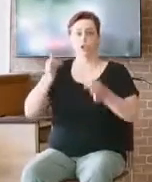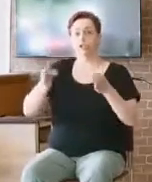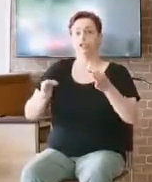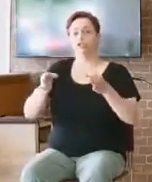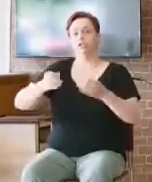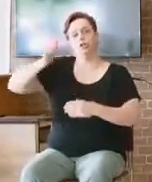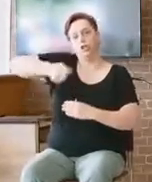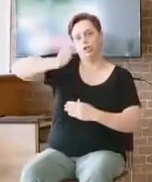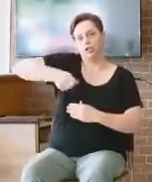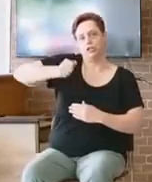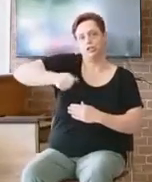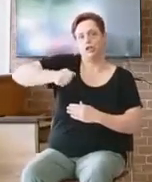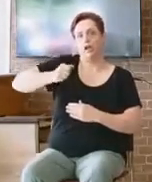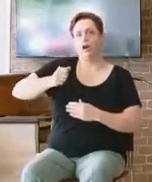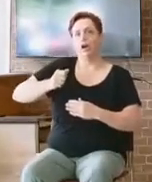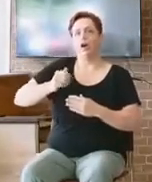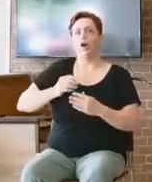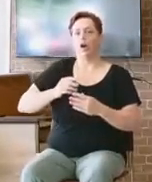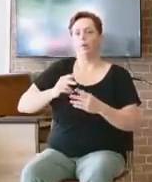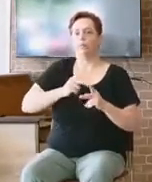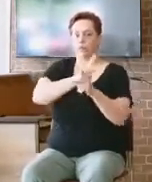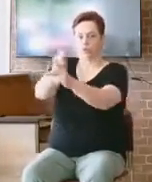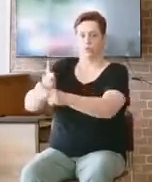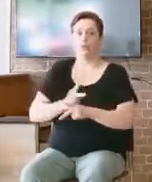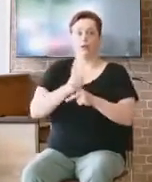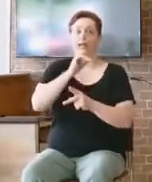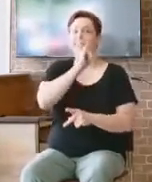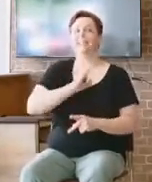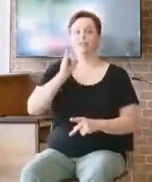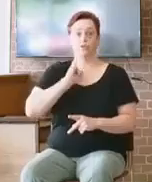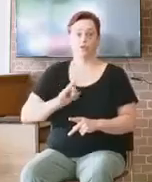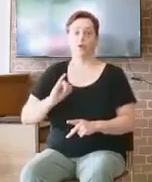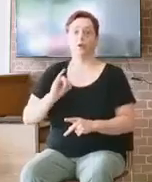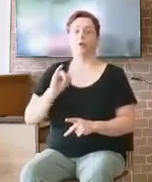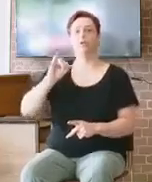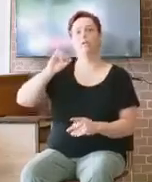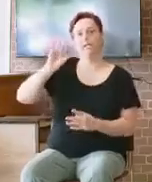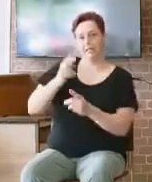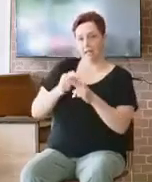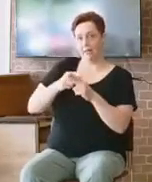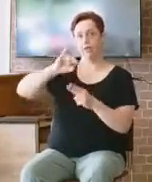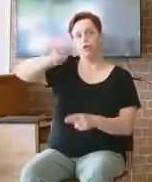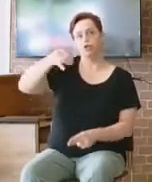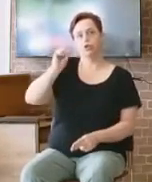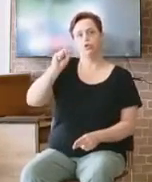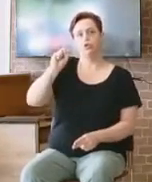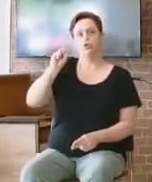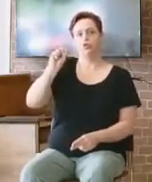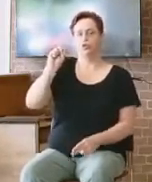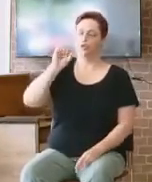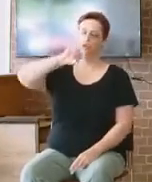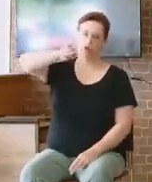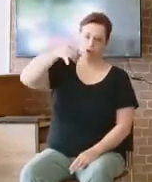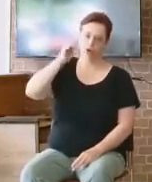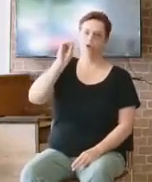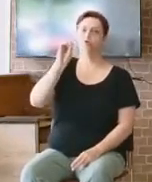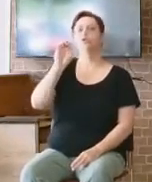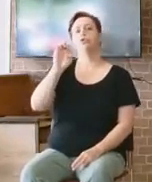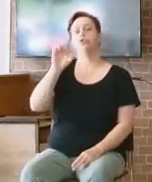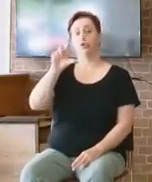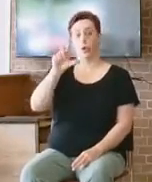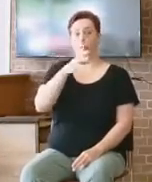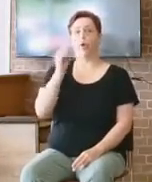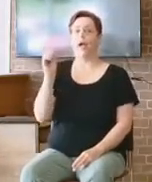second, Abiah. They were judges and Beersheba. And the sons walked not in his ways,